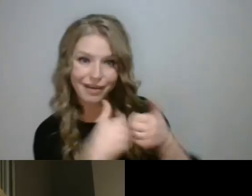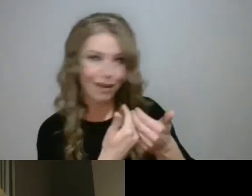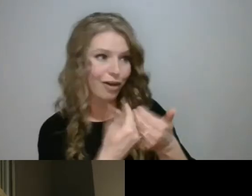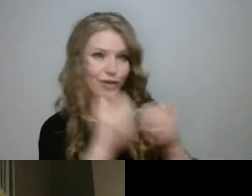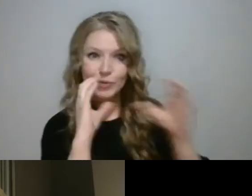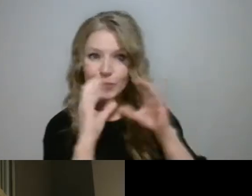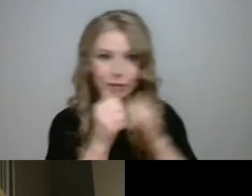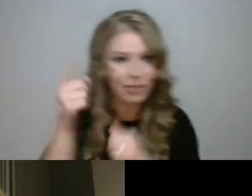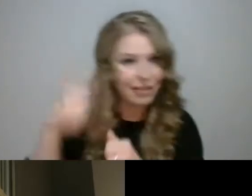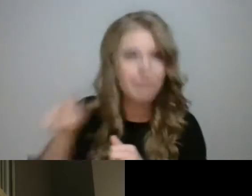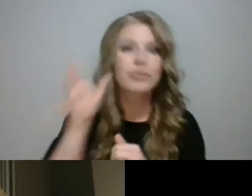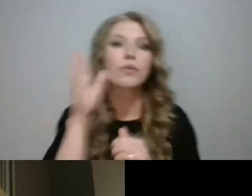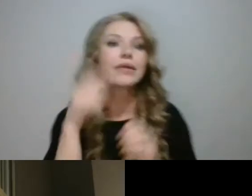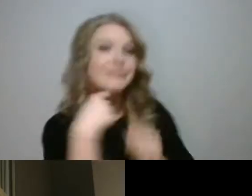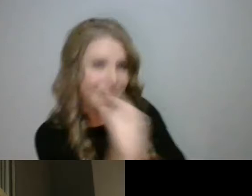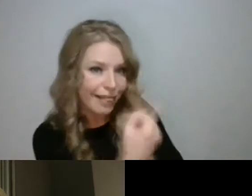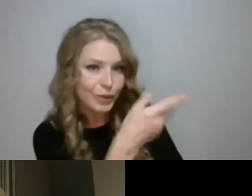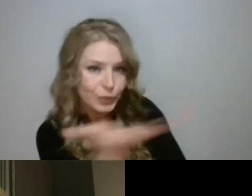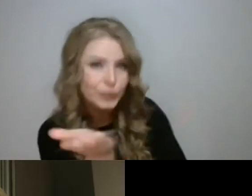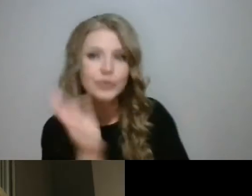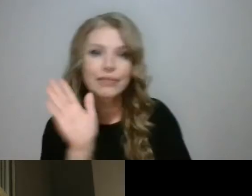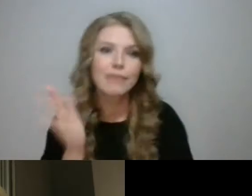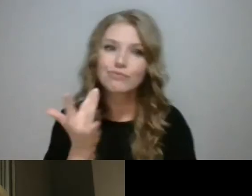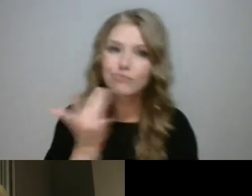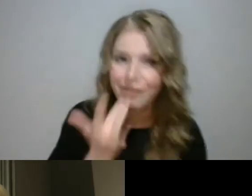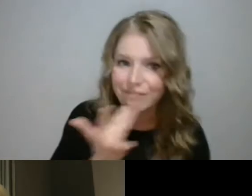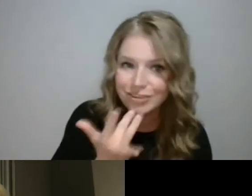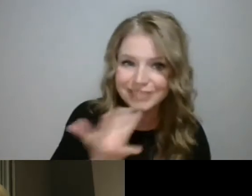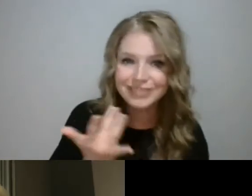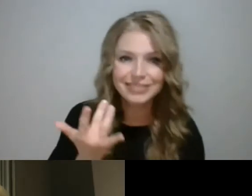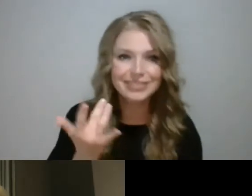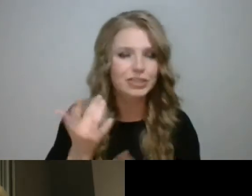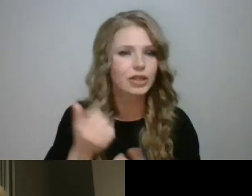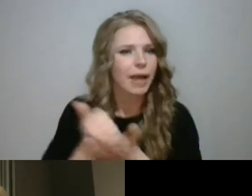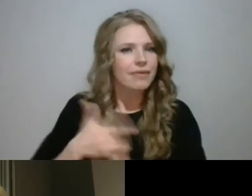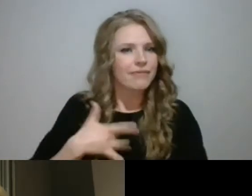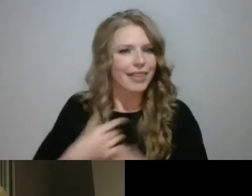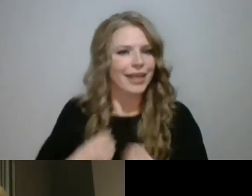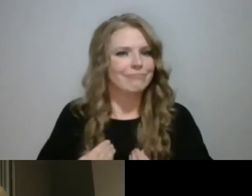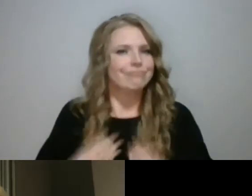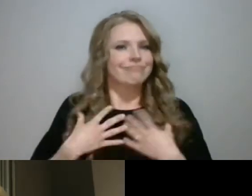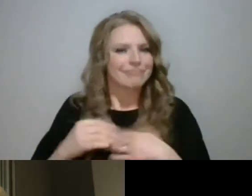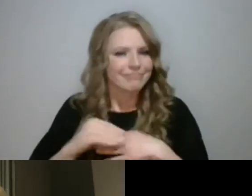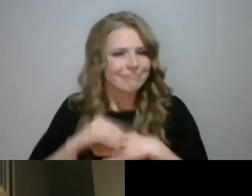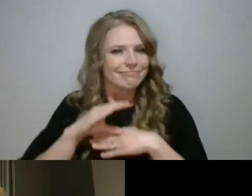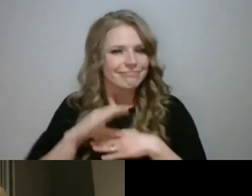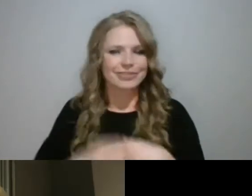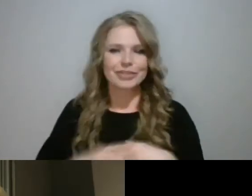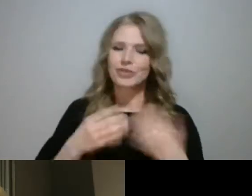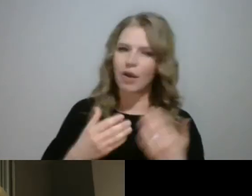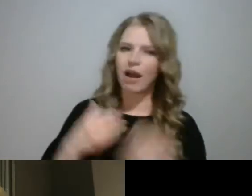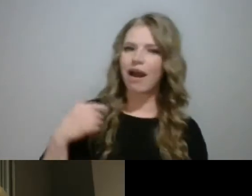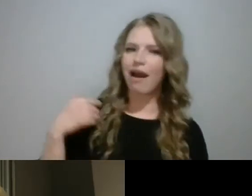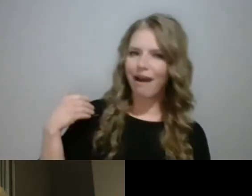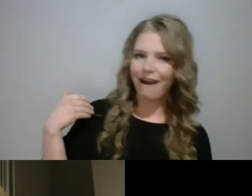with everyone. And there's so many different ways to communicate with people. And you just have to figure out what that is.